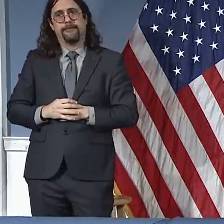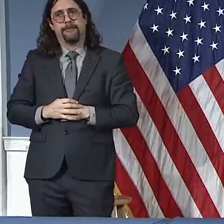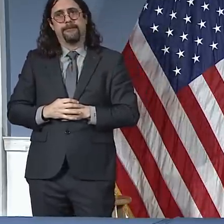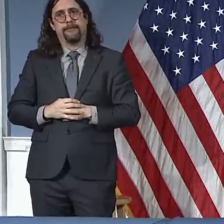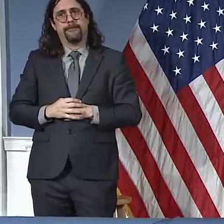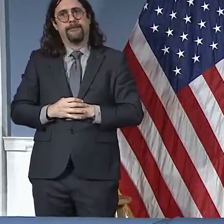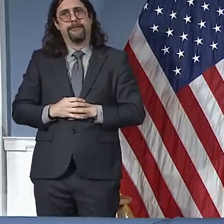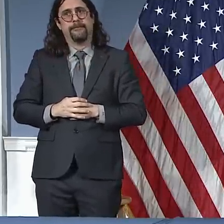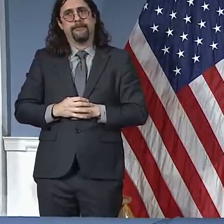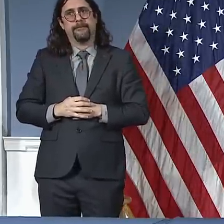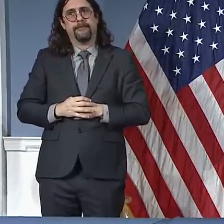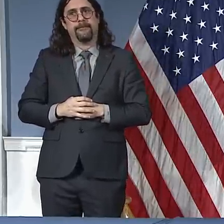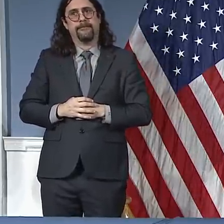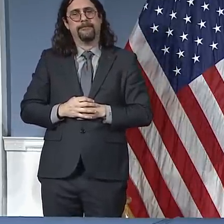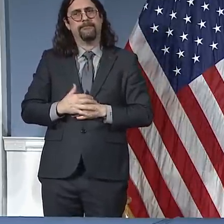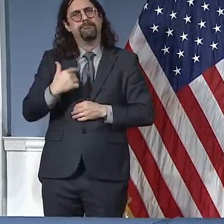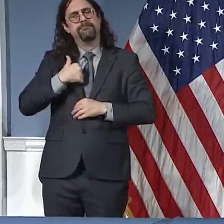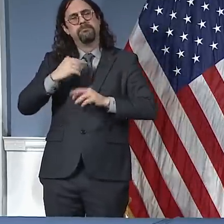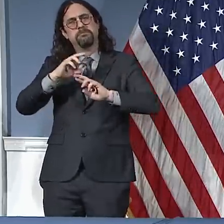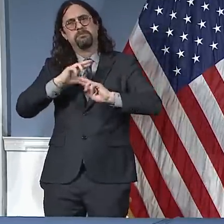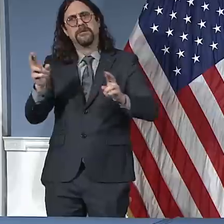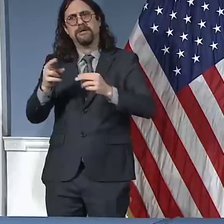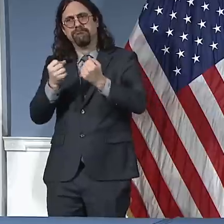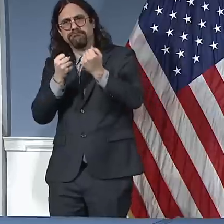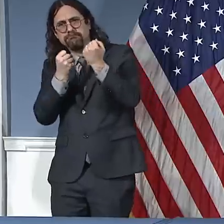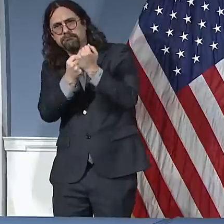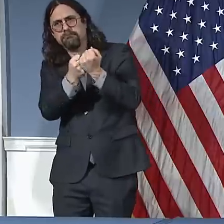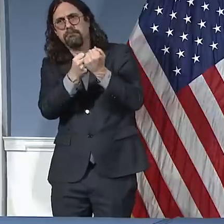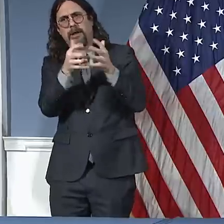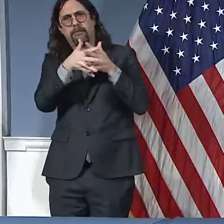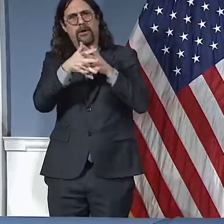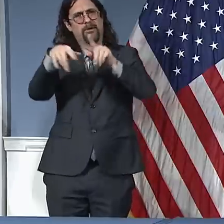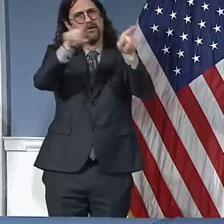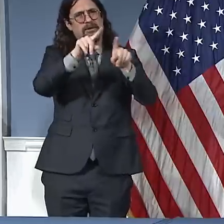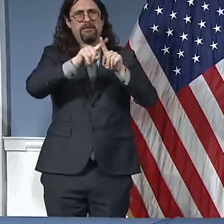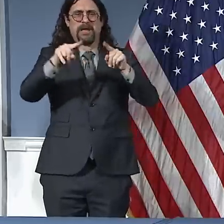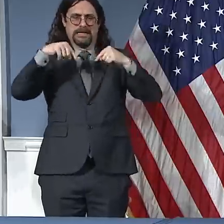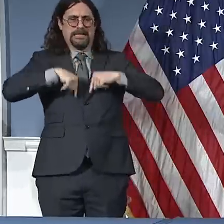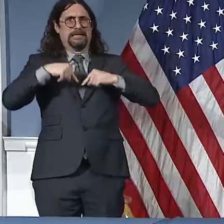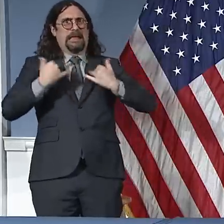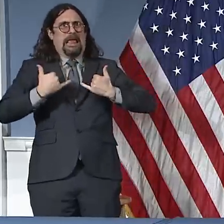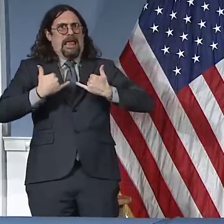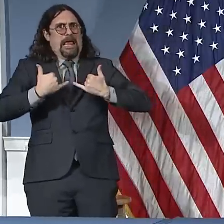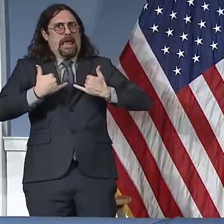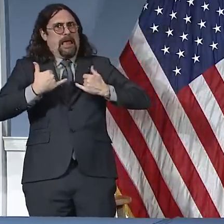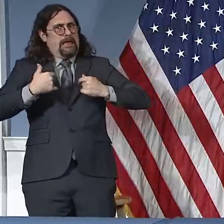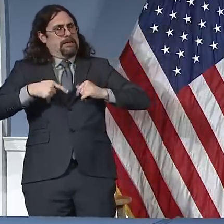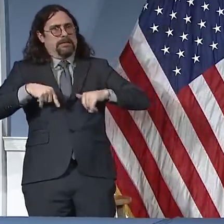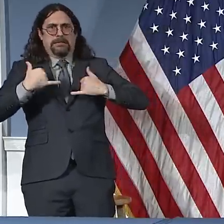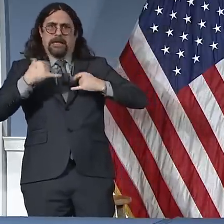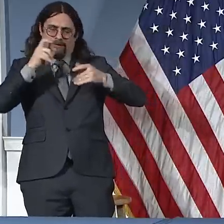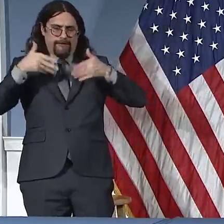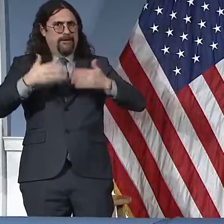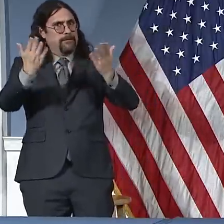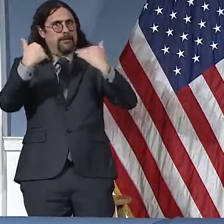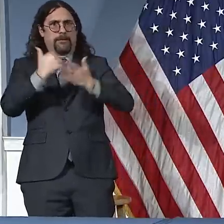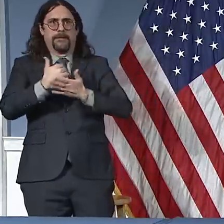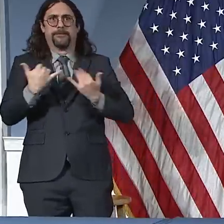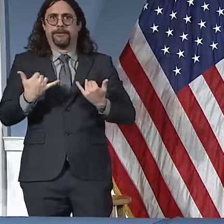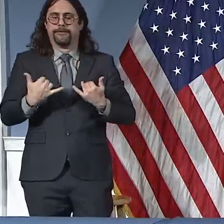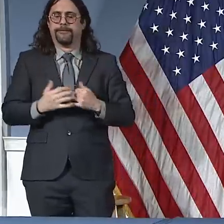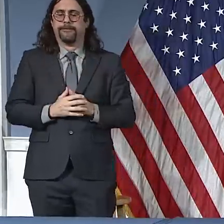first because we are the front line of this fight. At the warehouse today, 400